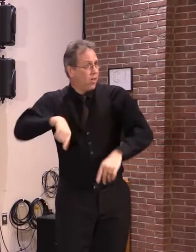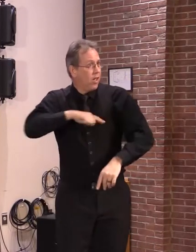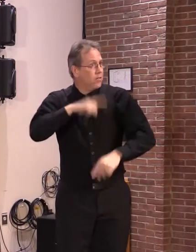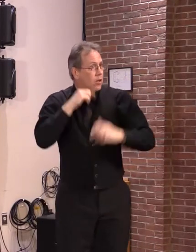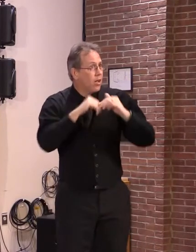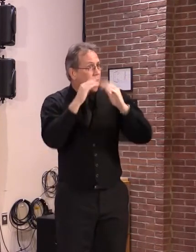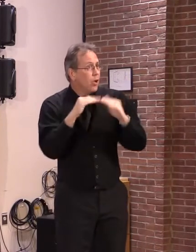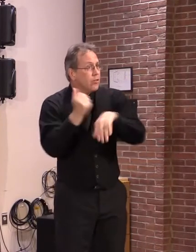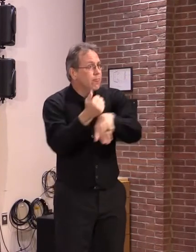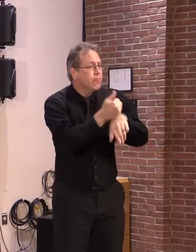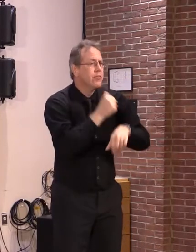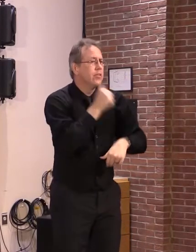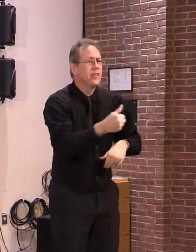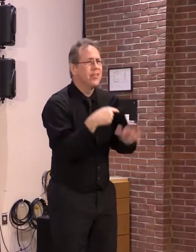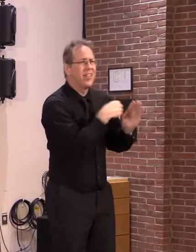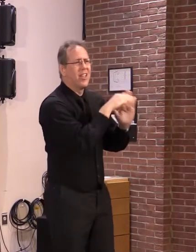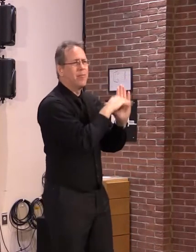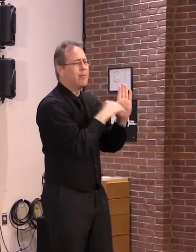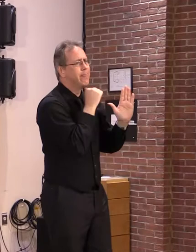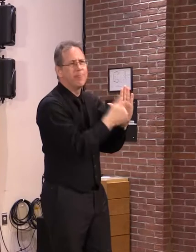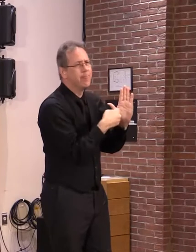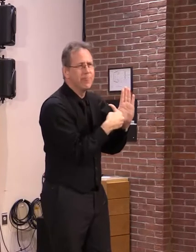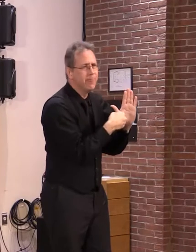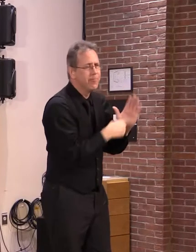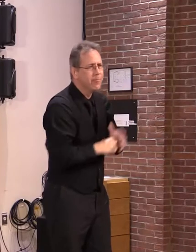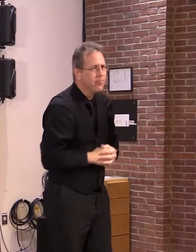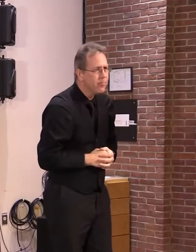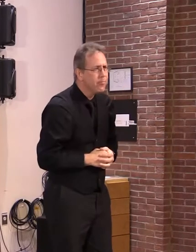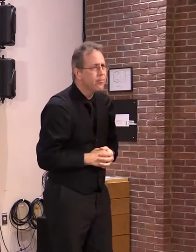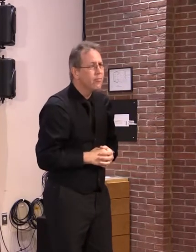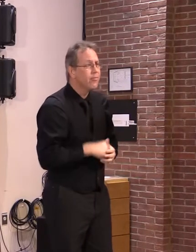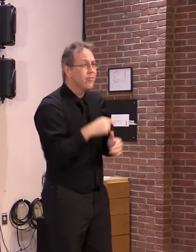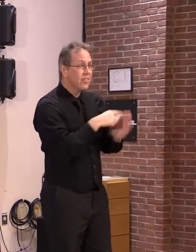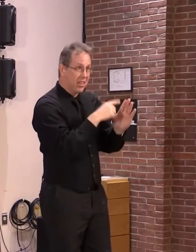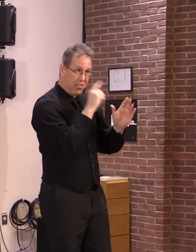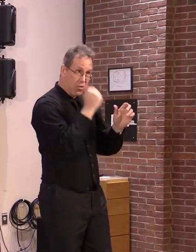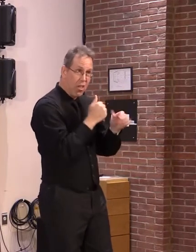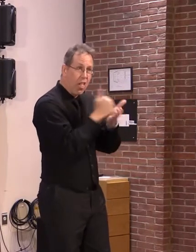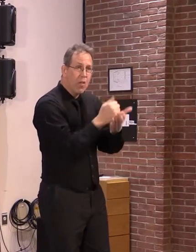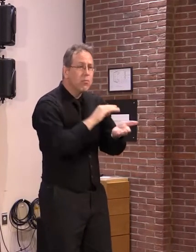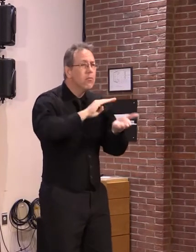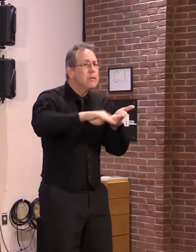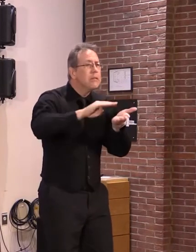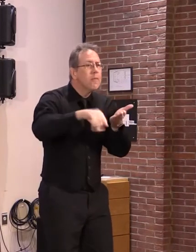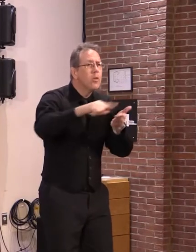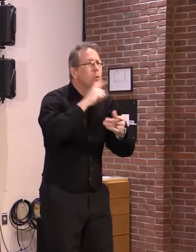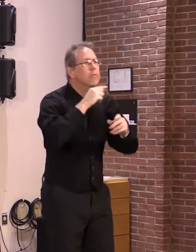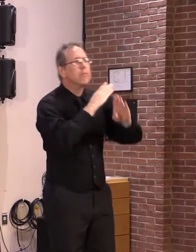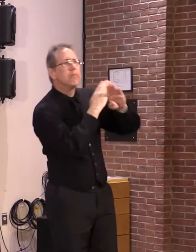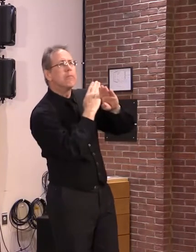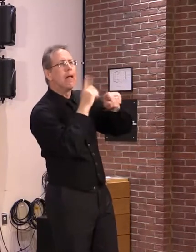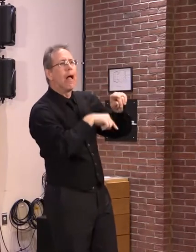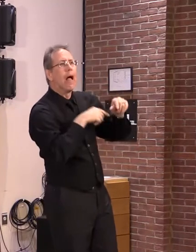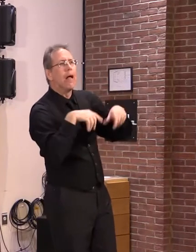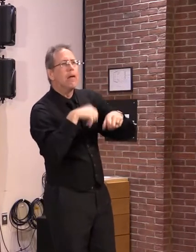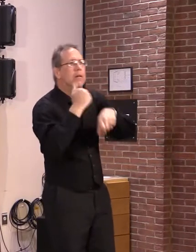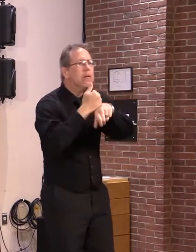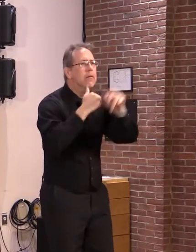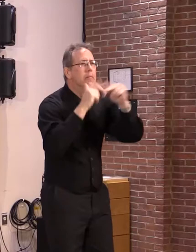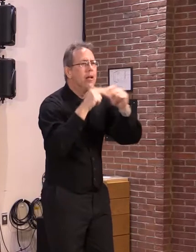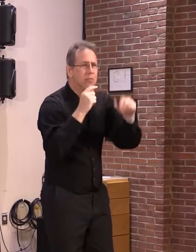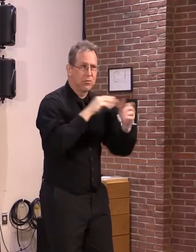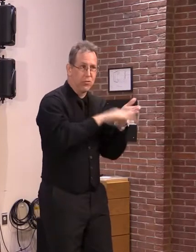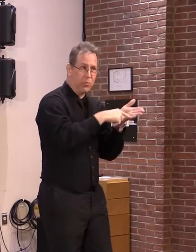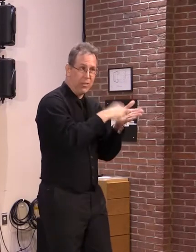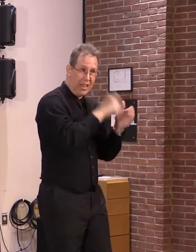substantial material new exemptions for our existing downtowns and villages, it would actually go the other way. It